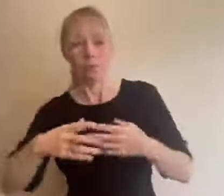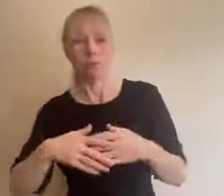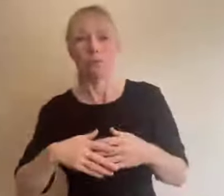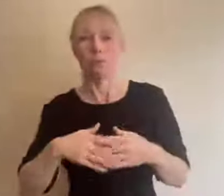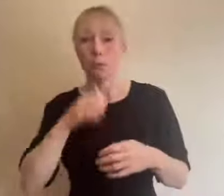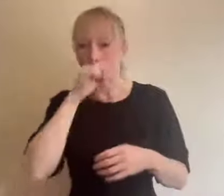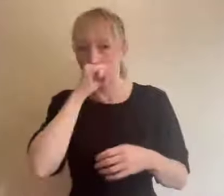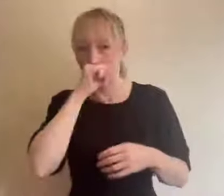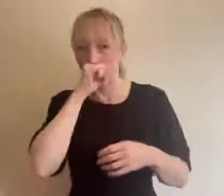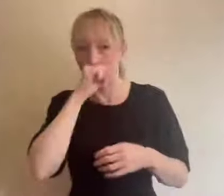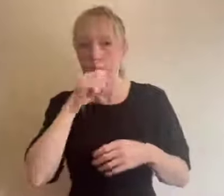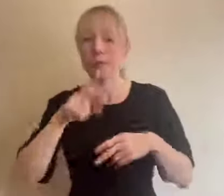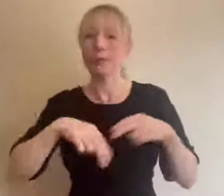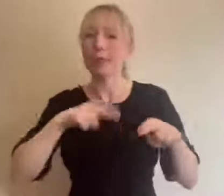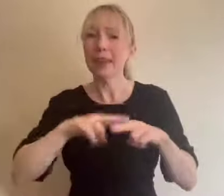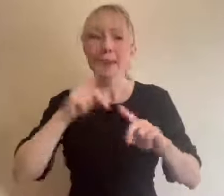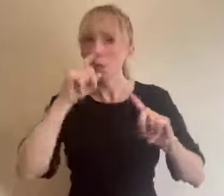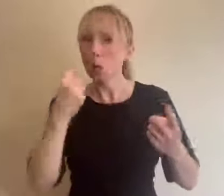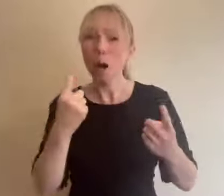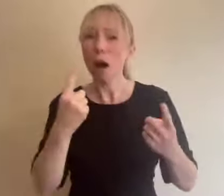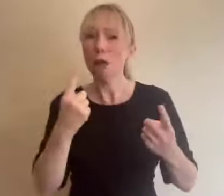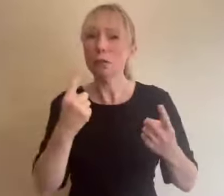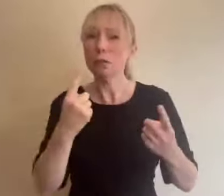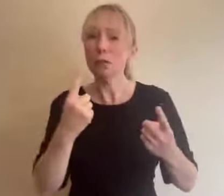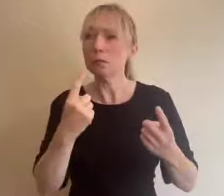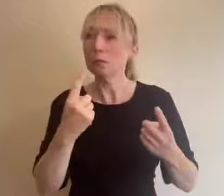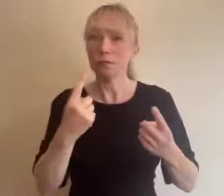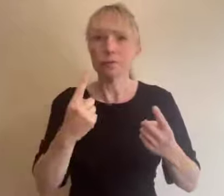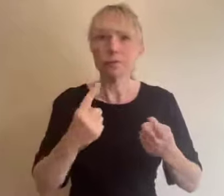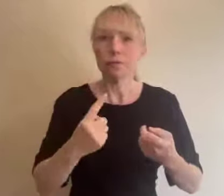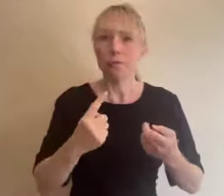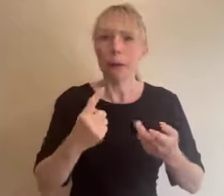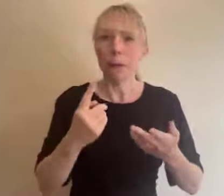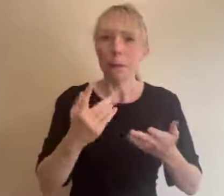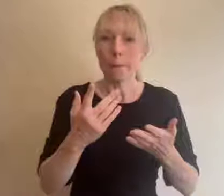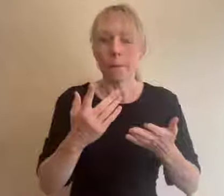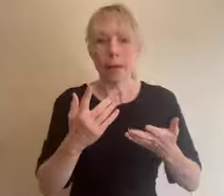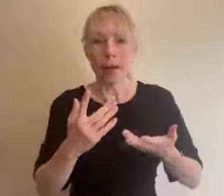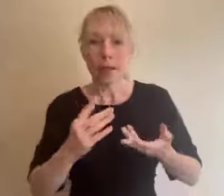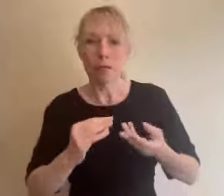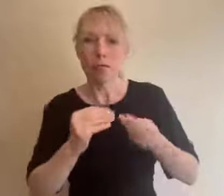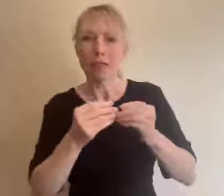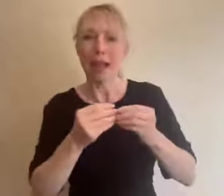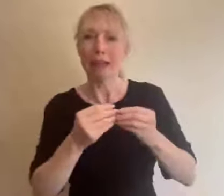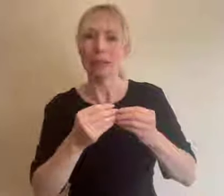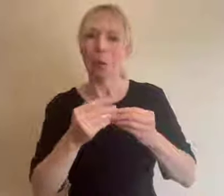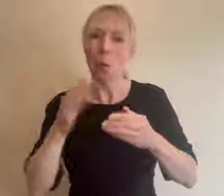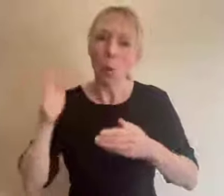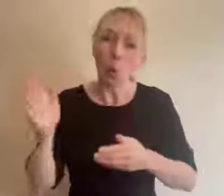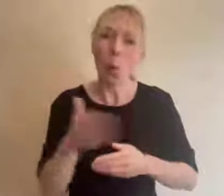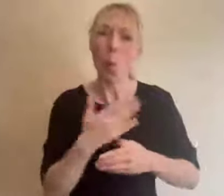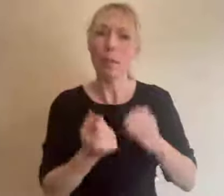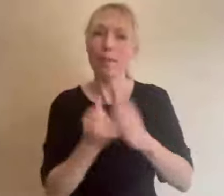make every part of an event hybrid you could either concentrate on the easiest parts or on the parts that are most popular